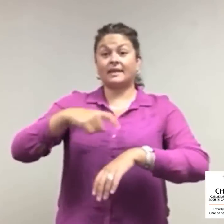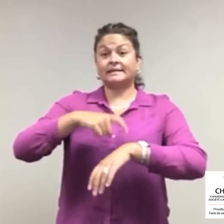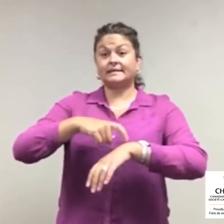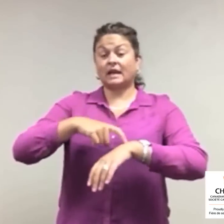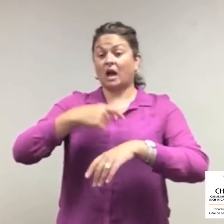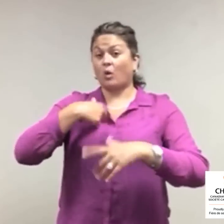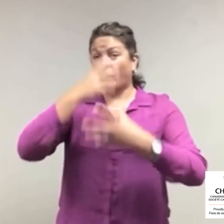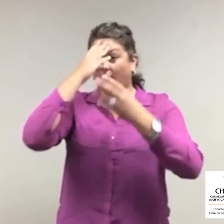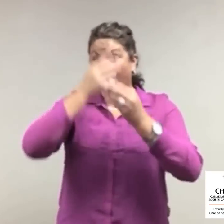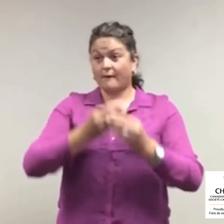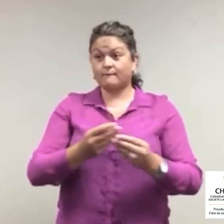Interpreting Services.